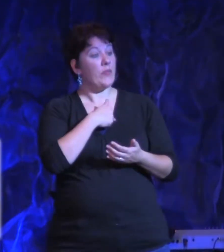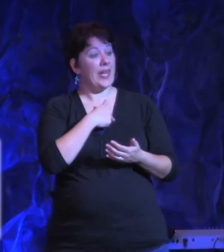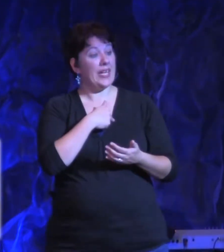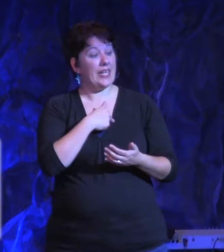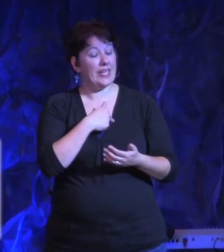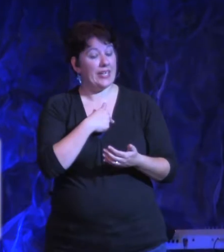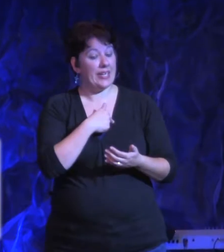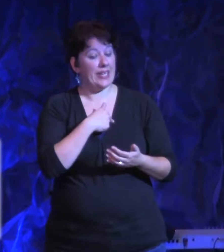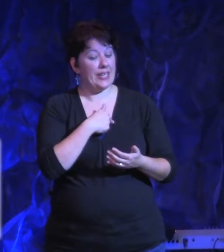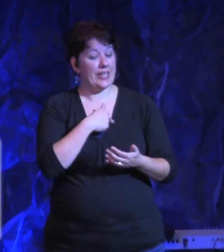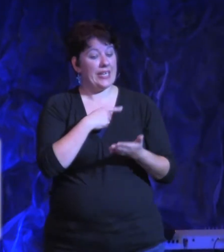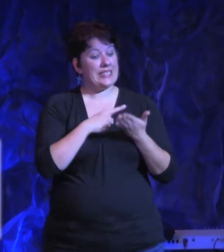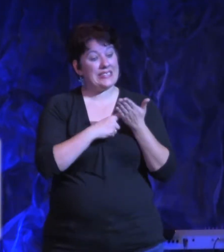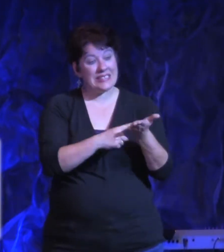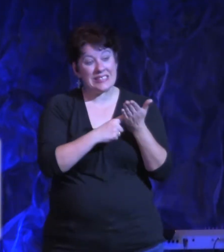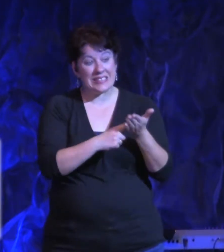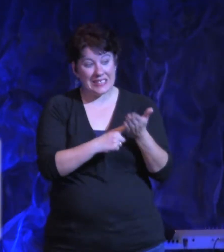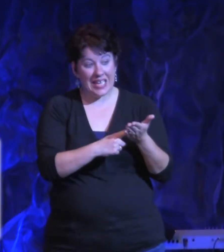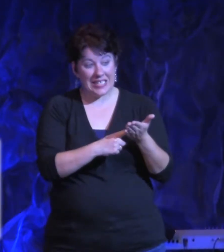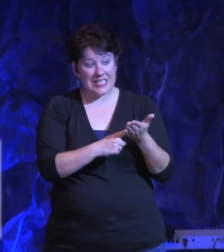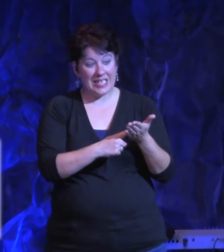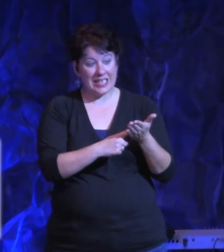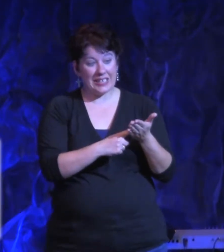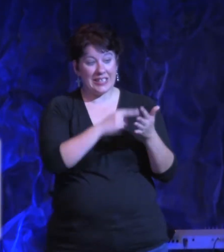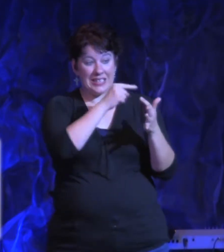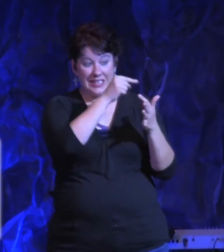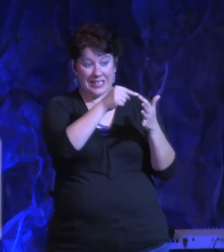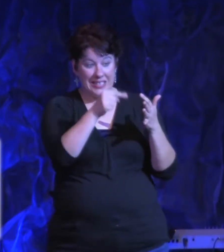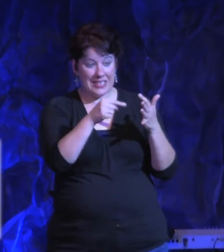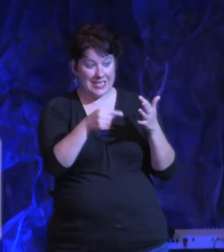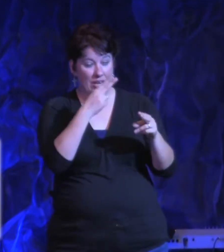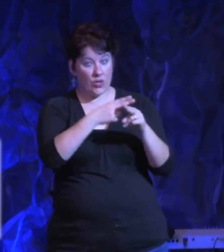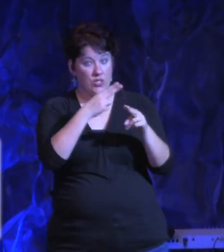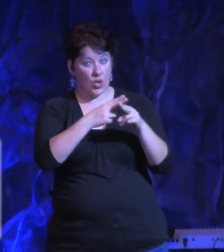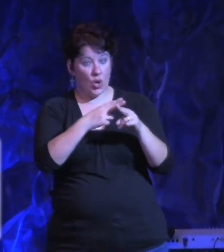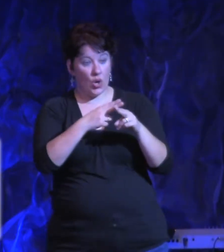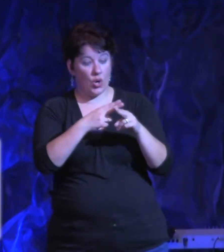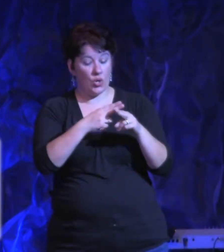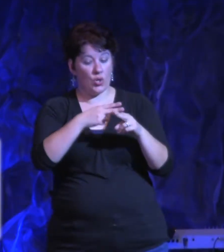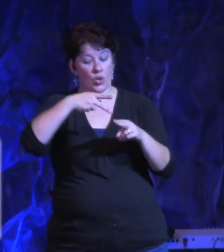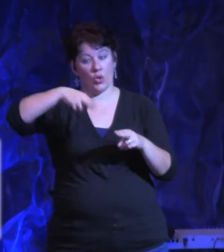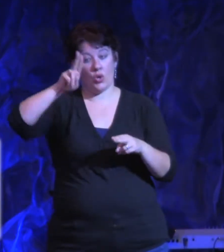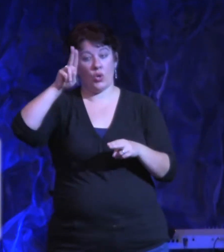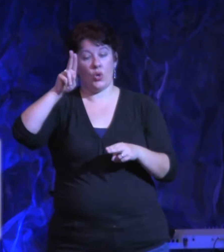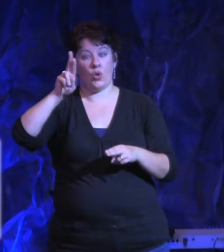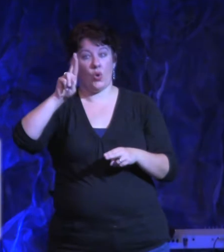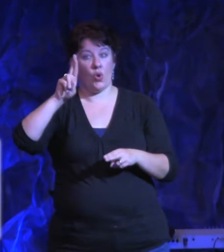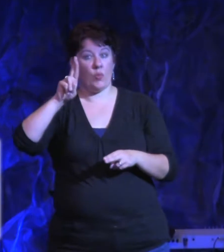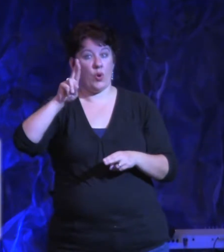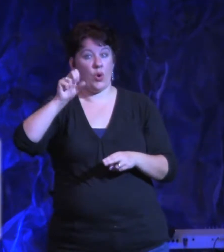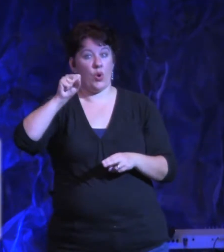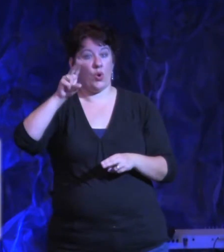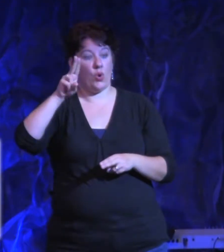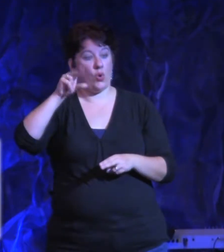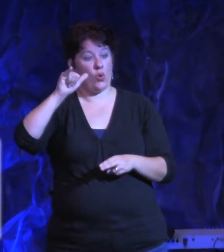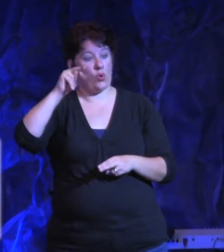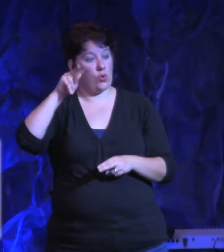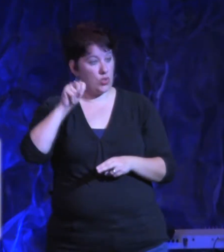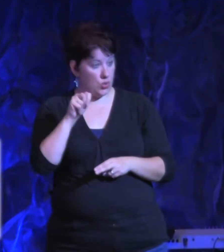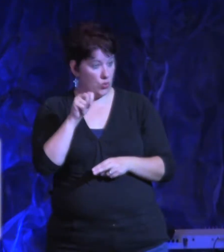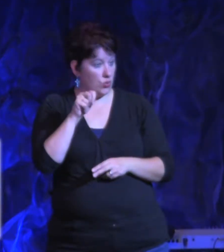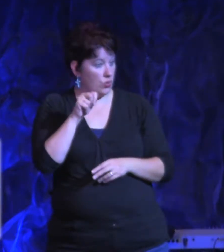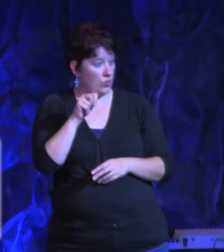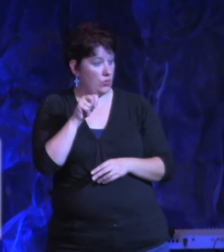Pursuit. And we talked about our greatest pursuit in life should be the pursuit of God because it has the greatest reward. You'll never be